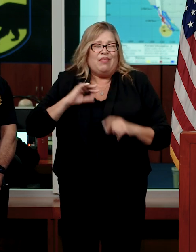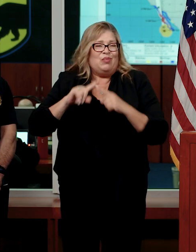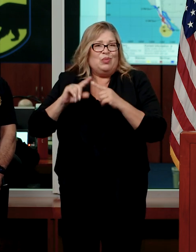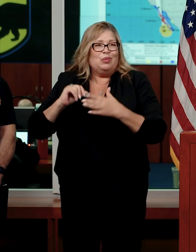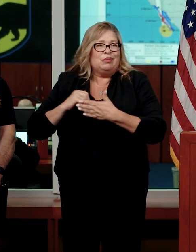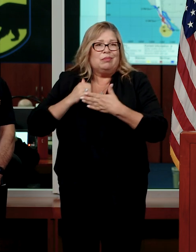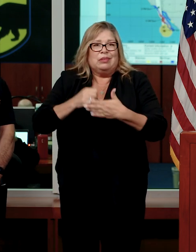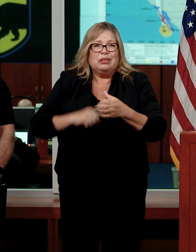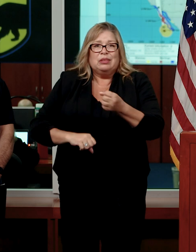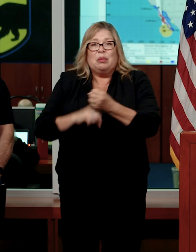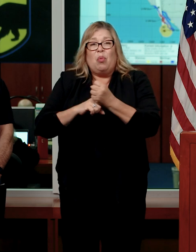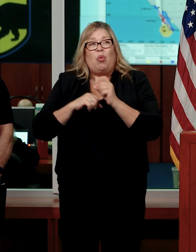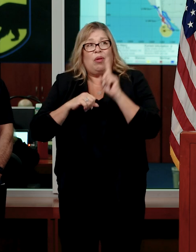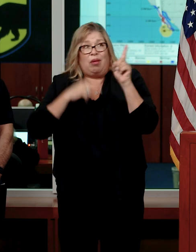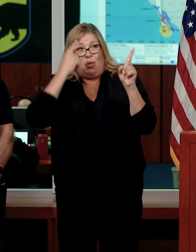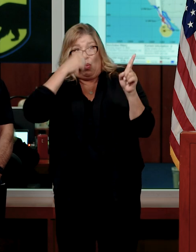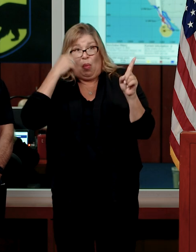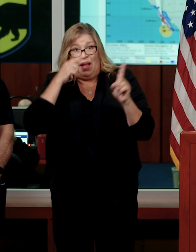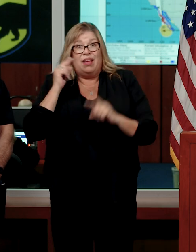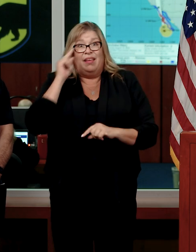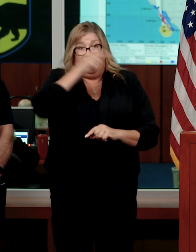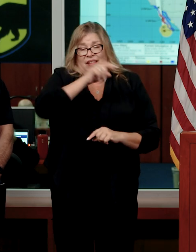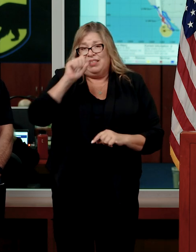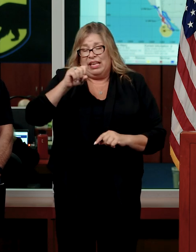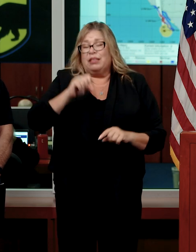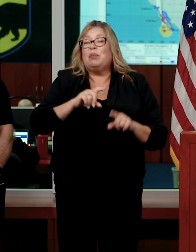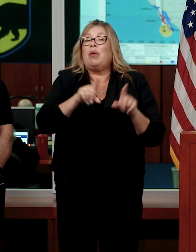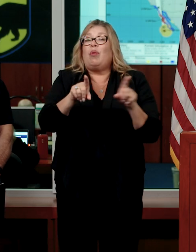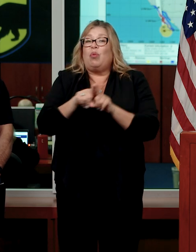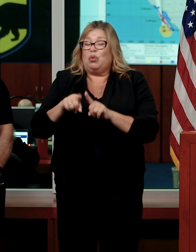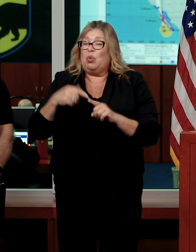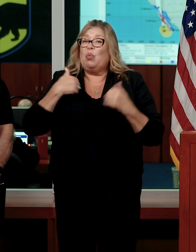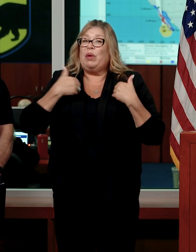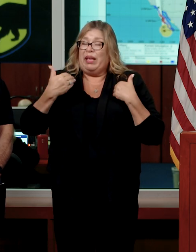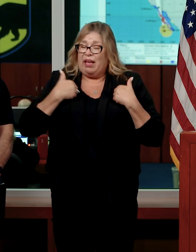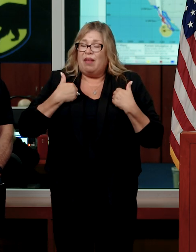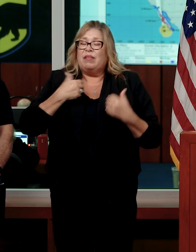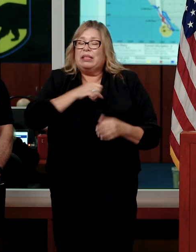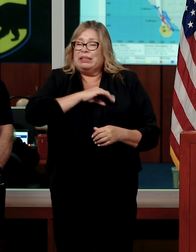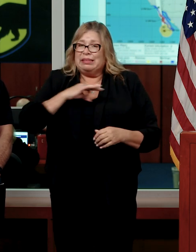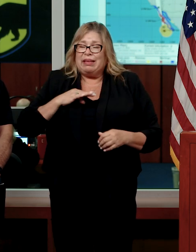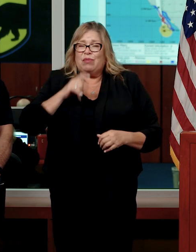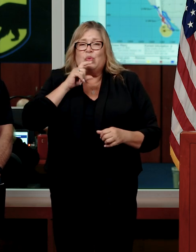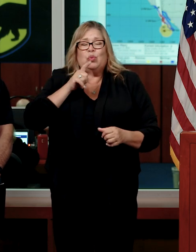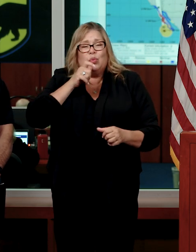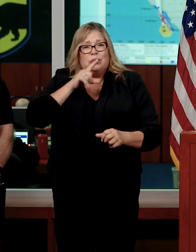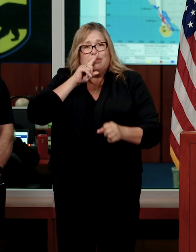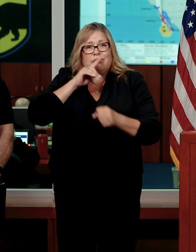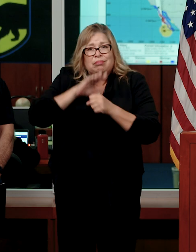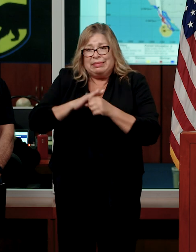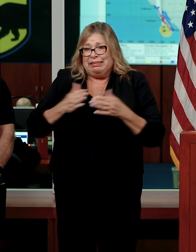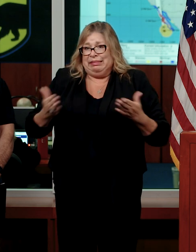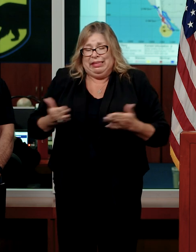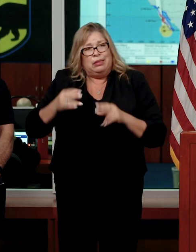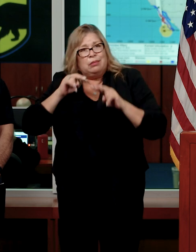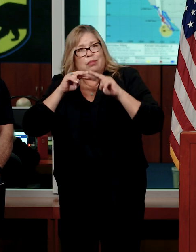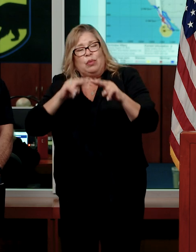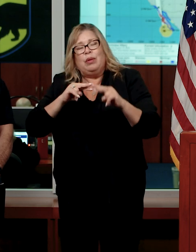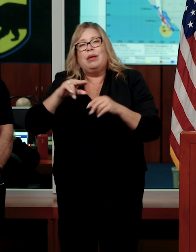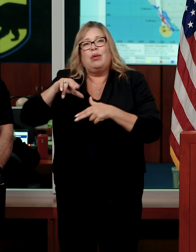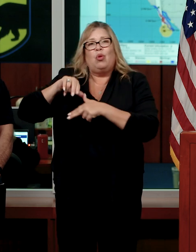the state of Hawaii. We have staff who are dedicated to watching Hurricane Hillary.